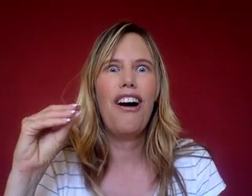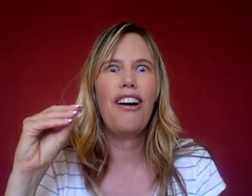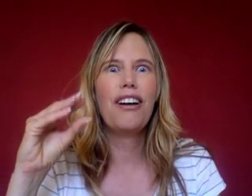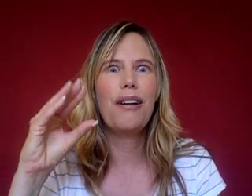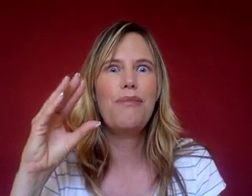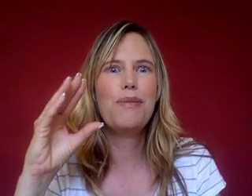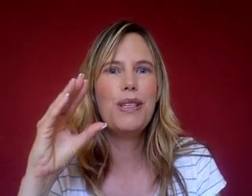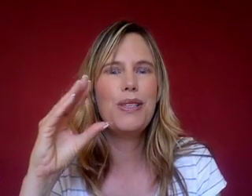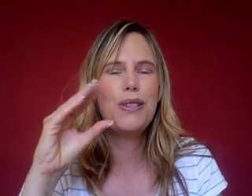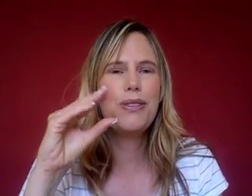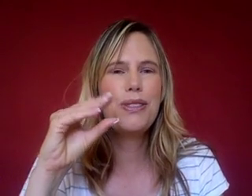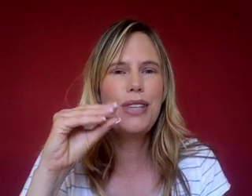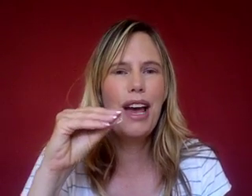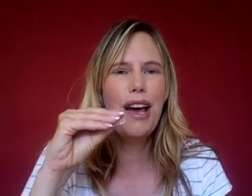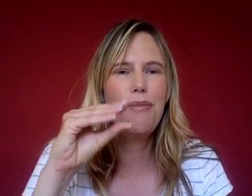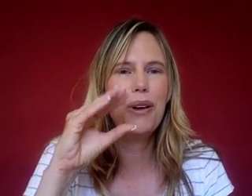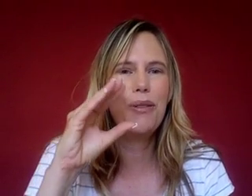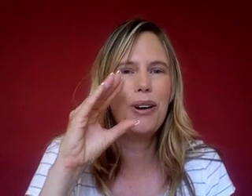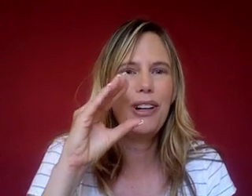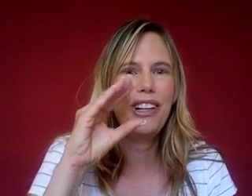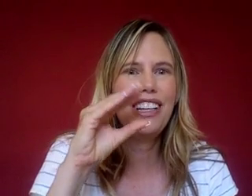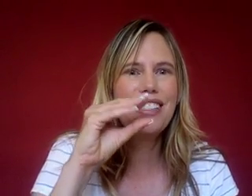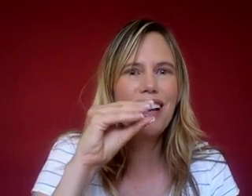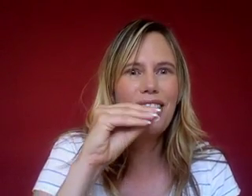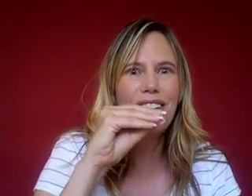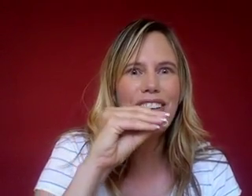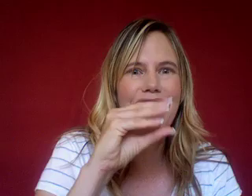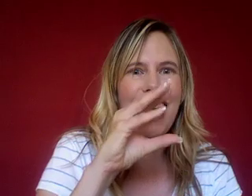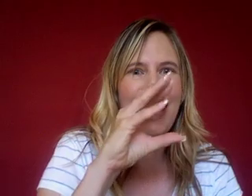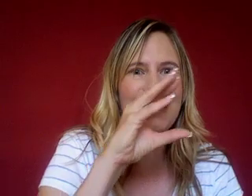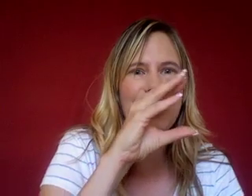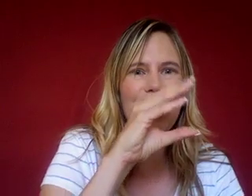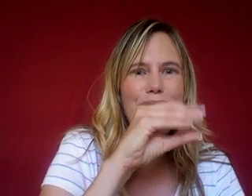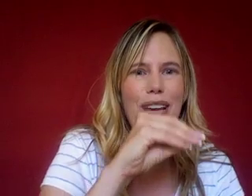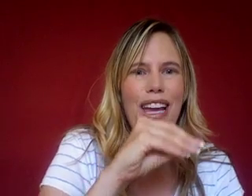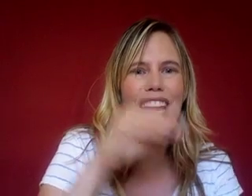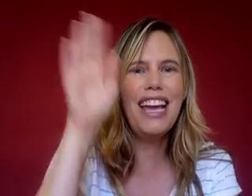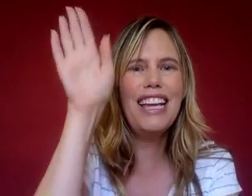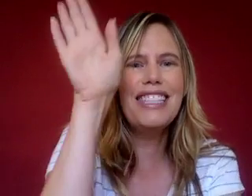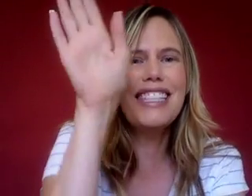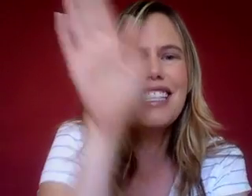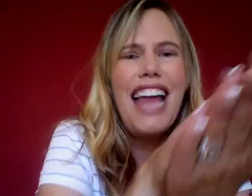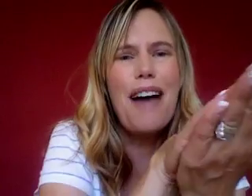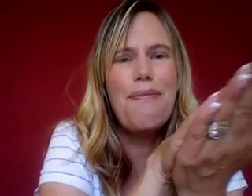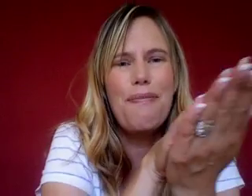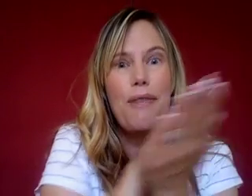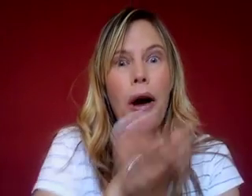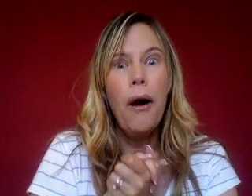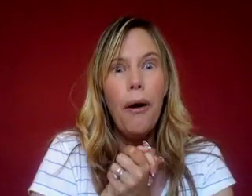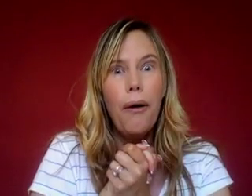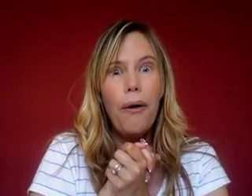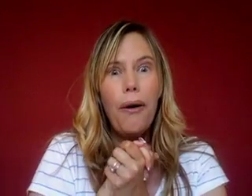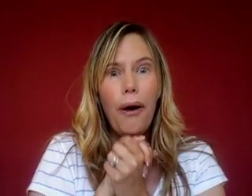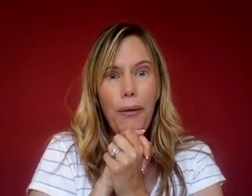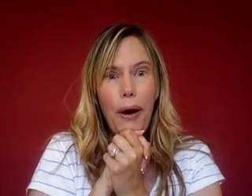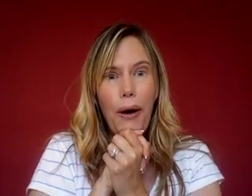comes Mr. Samuel, as hungry as can be. Snap! Oh no!